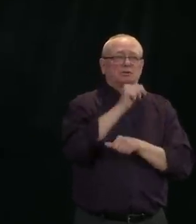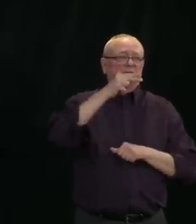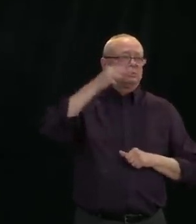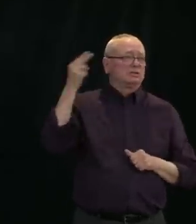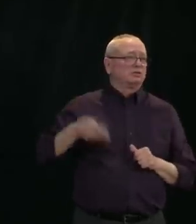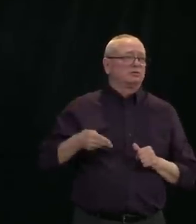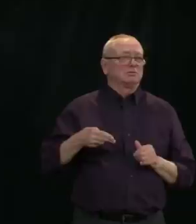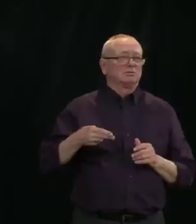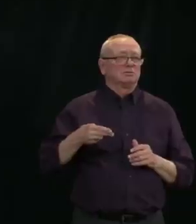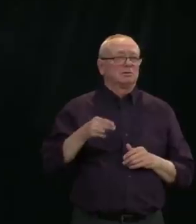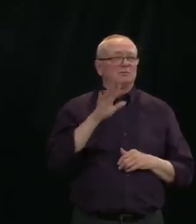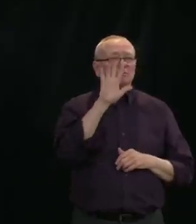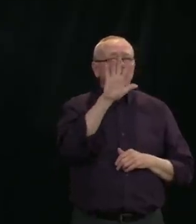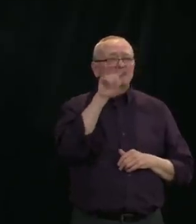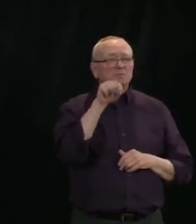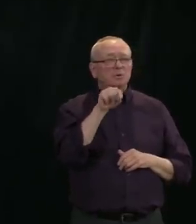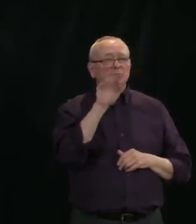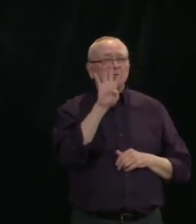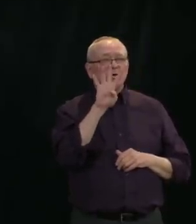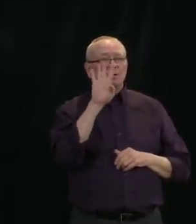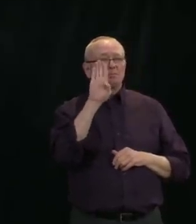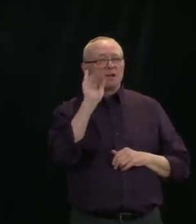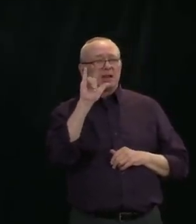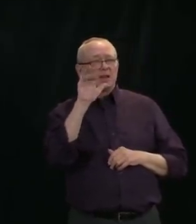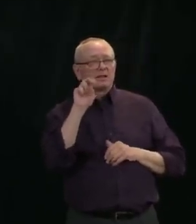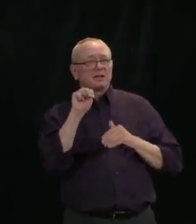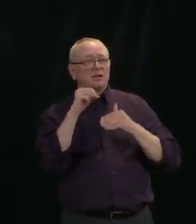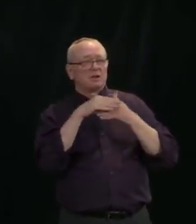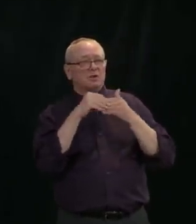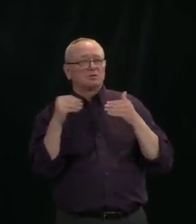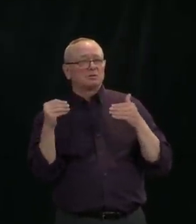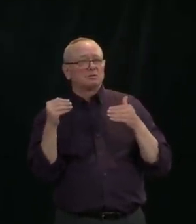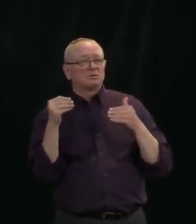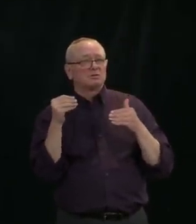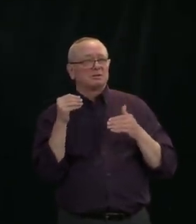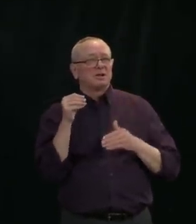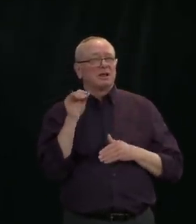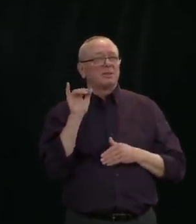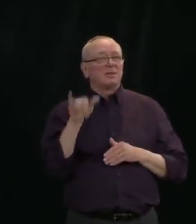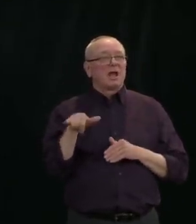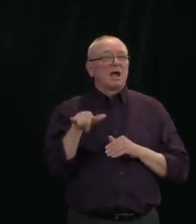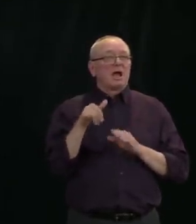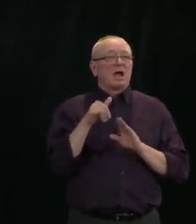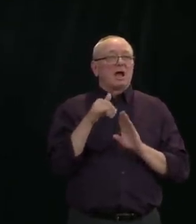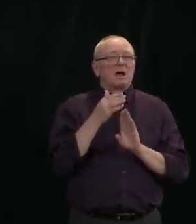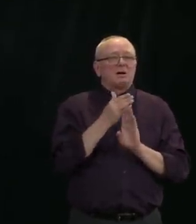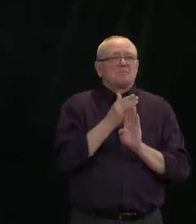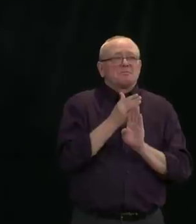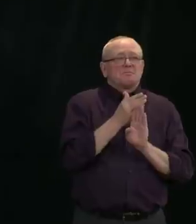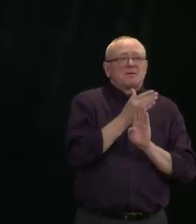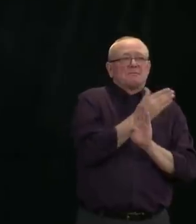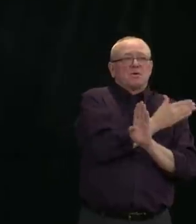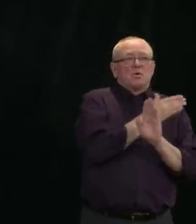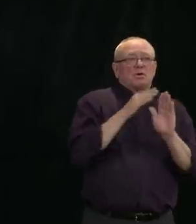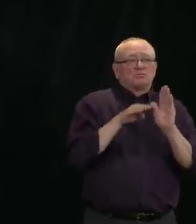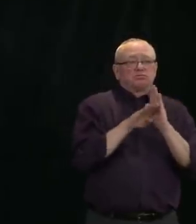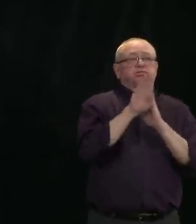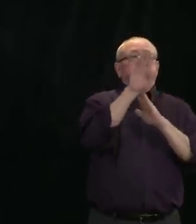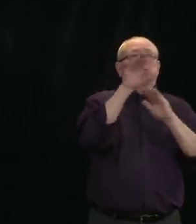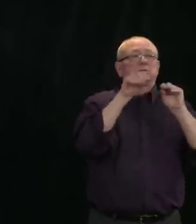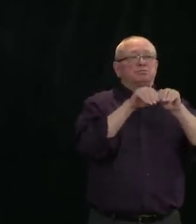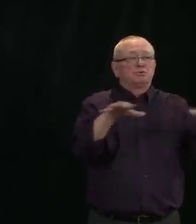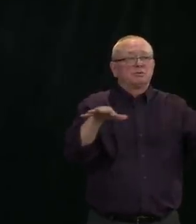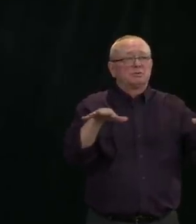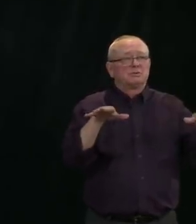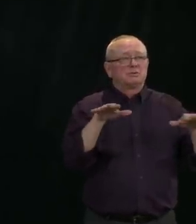billion. That was before the surge in half a billion dollars of additional funds as part of our